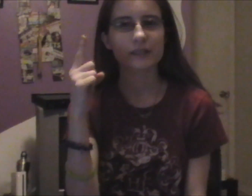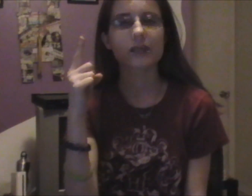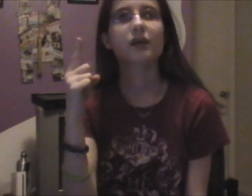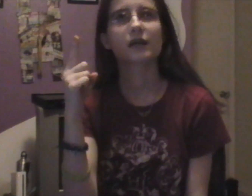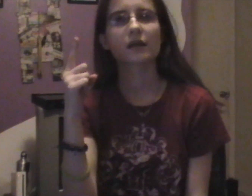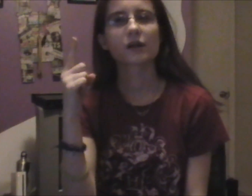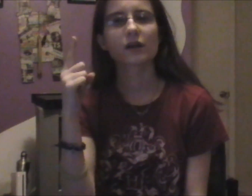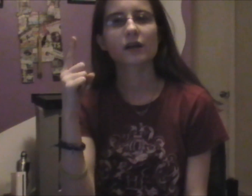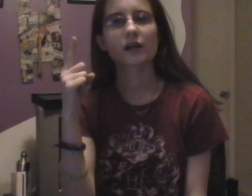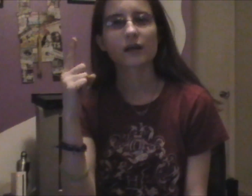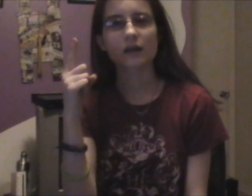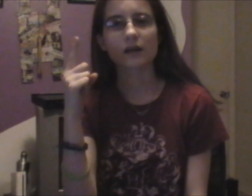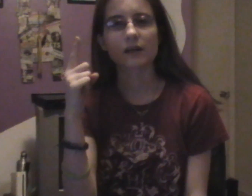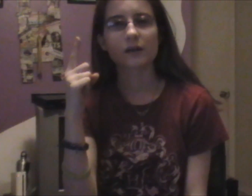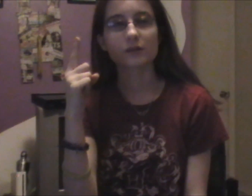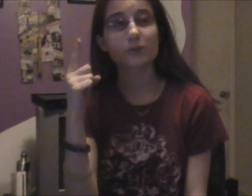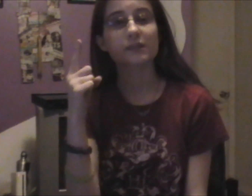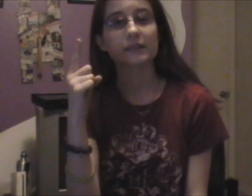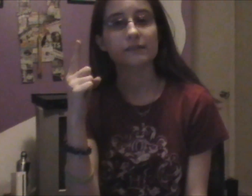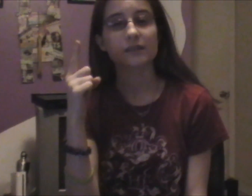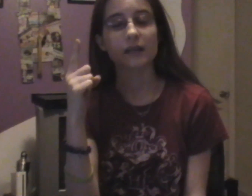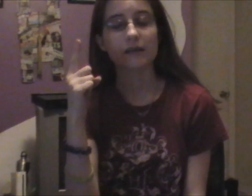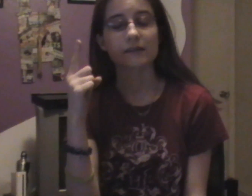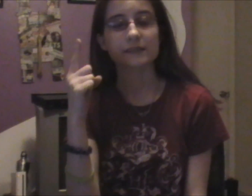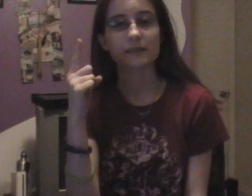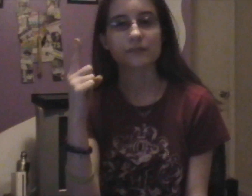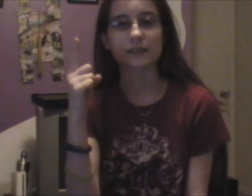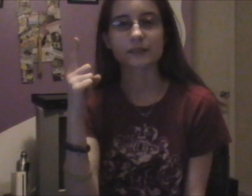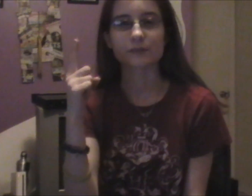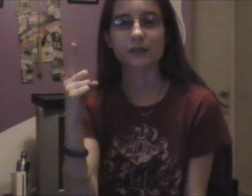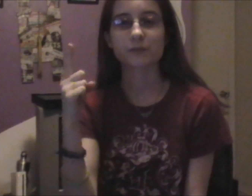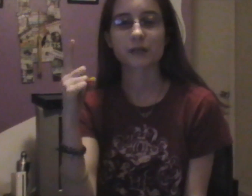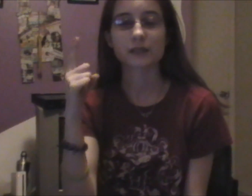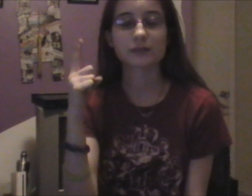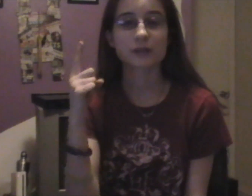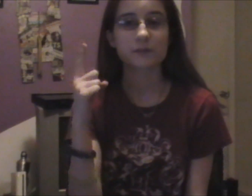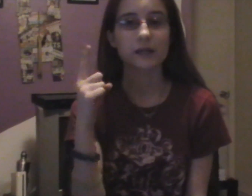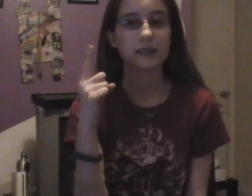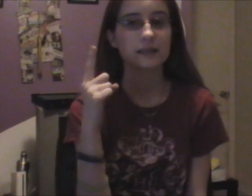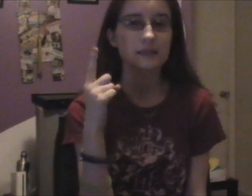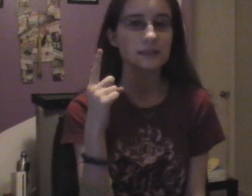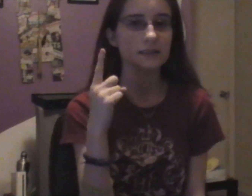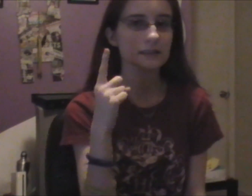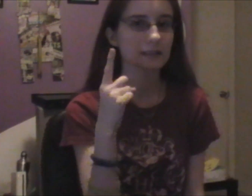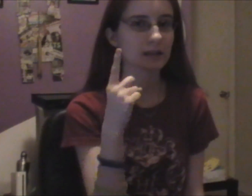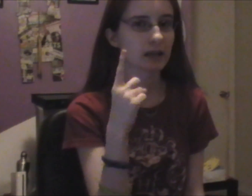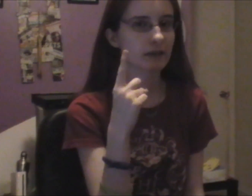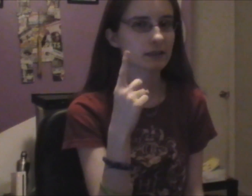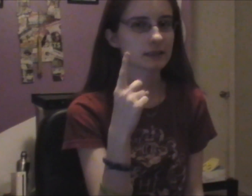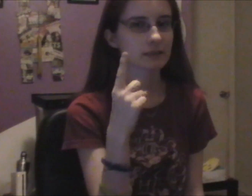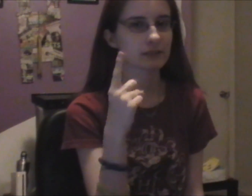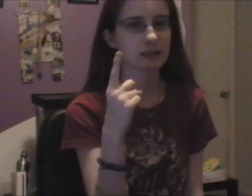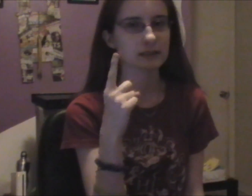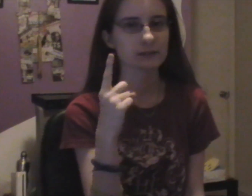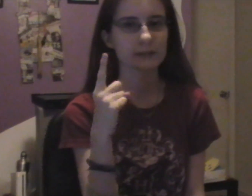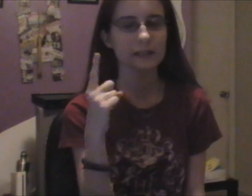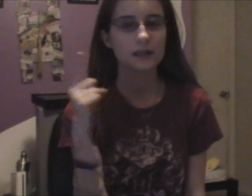Normally, uh, normally seven out of the seven days of the week, but I do come back at least six out of the seven days of the week.